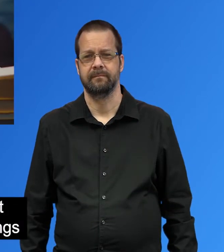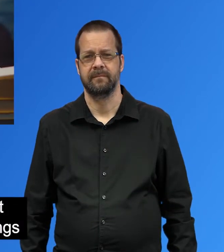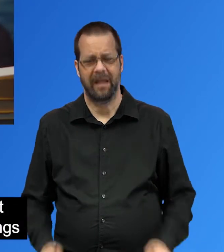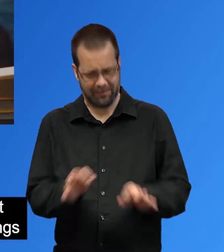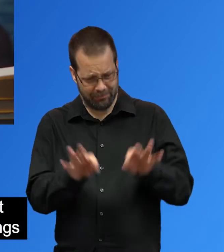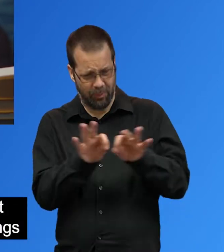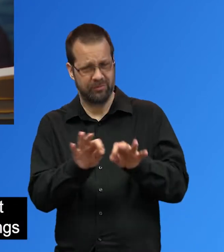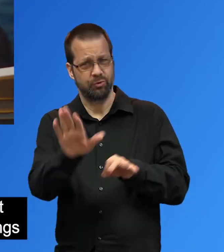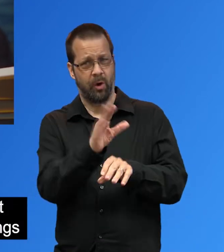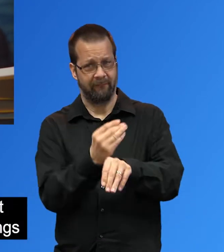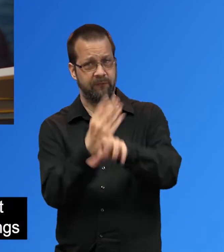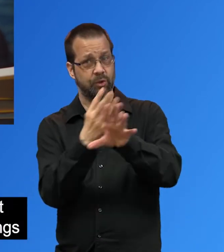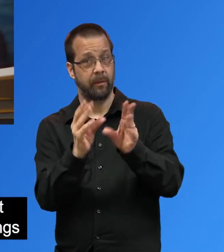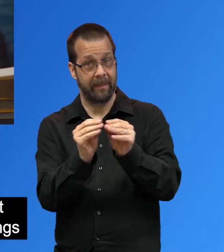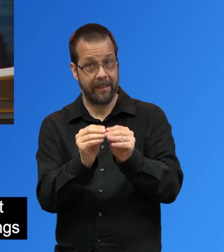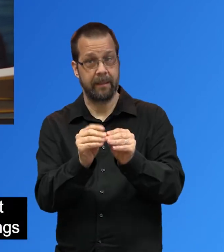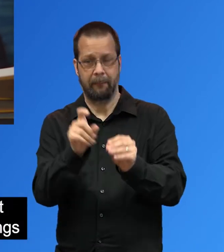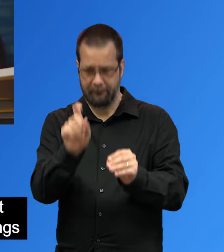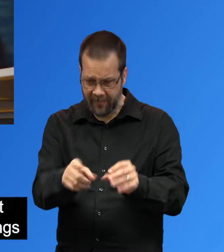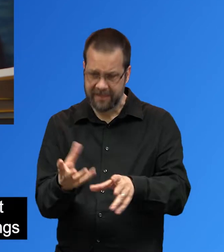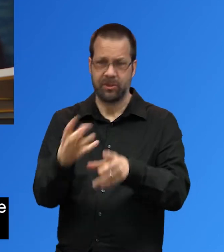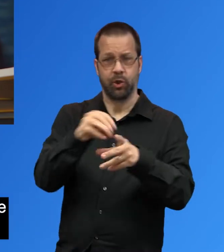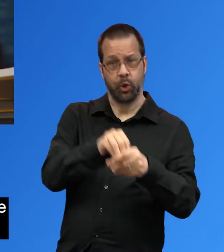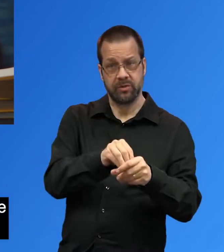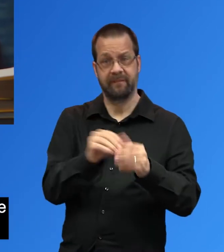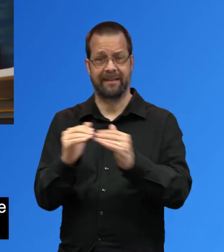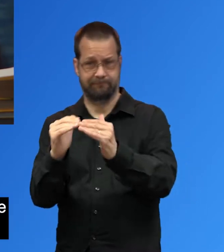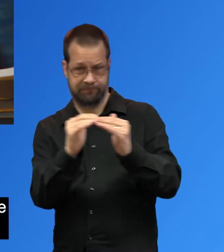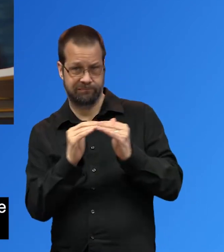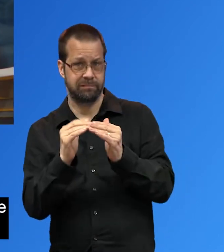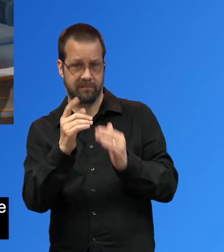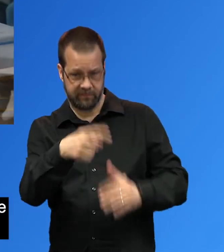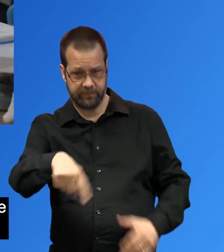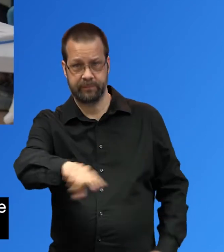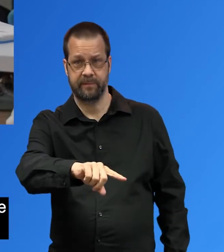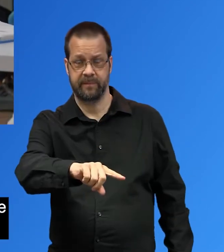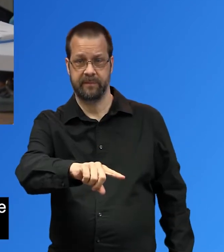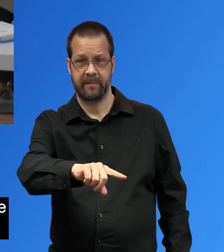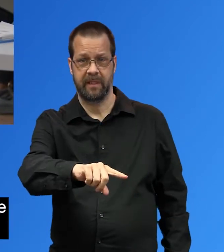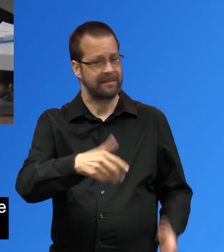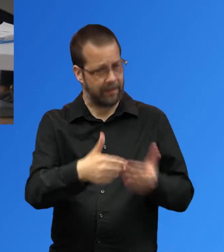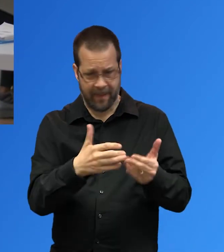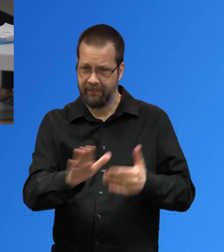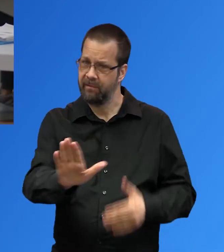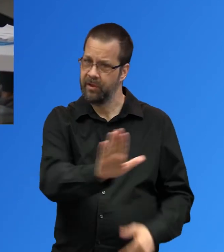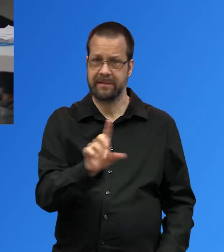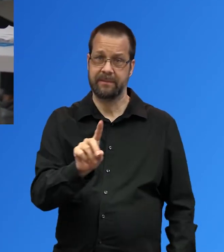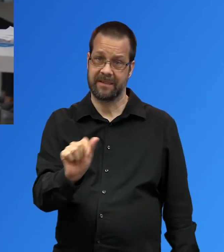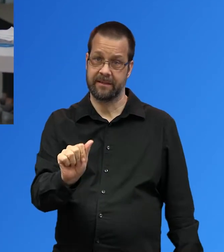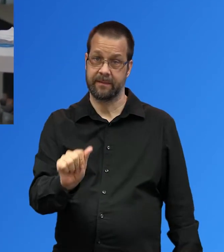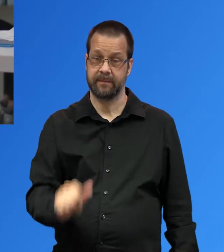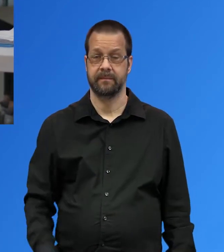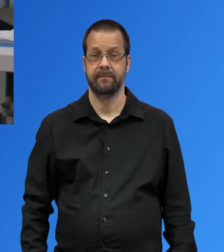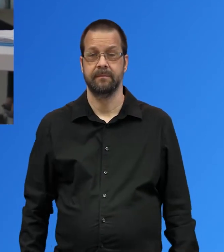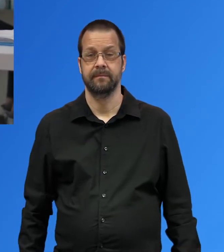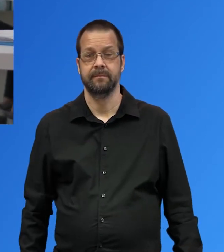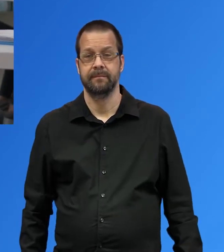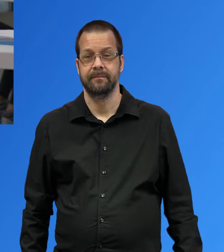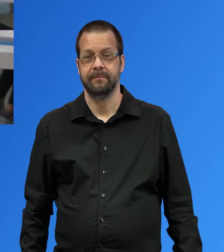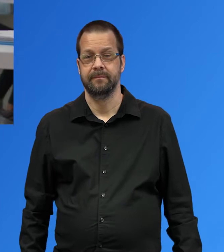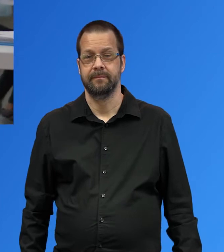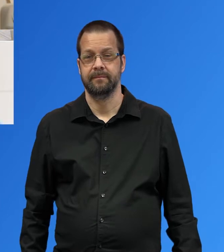It's important to ensure that your virtual and online meetings are inclusive and accessible to all participants, including people with disabilities.